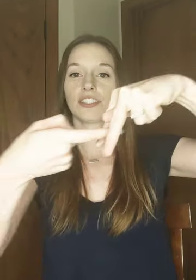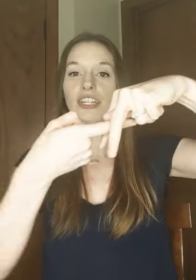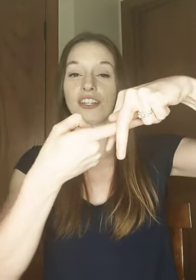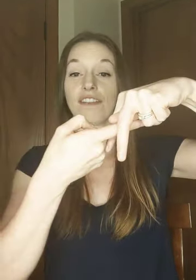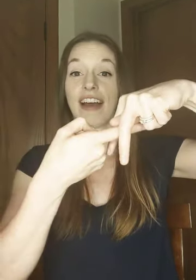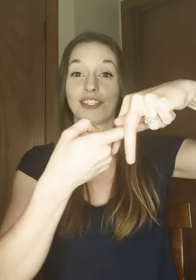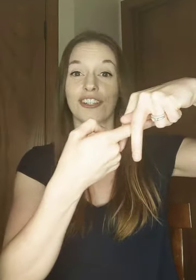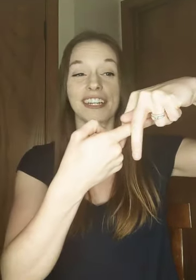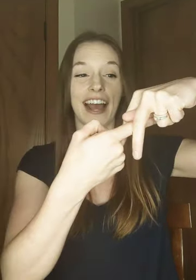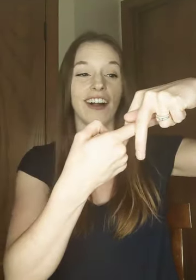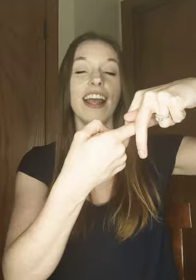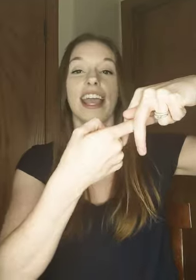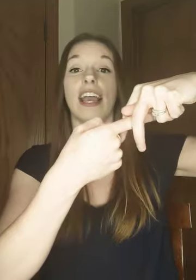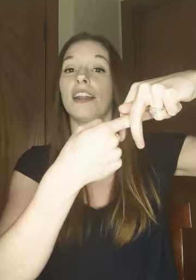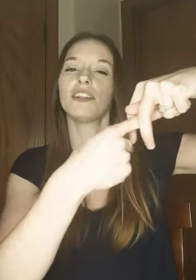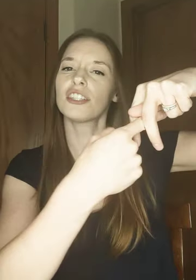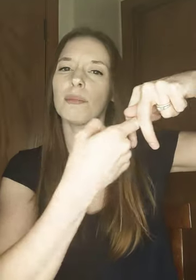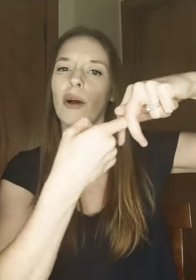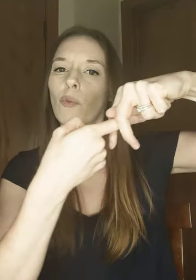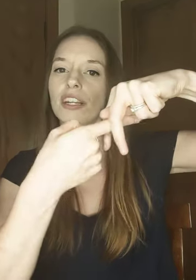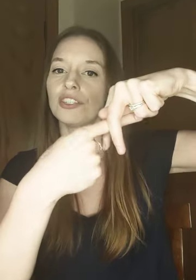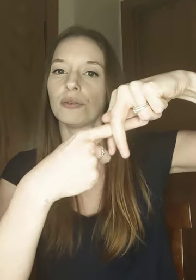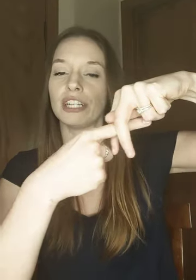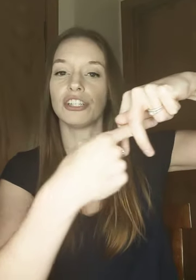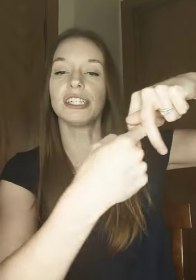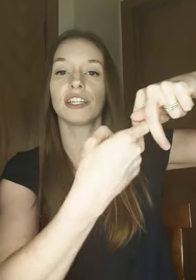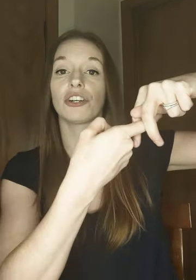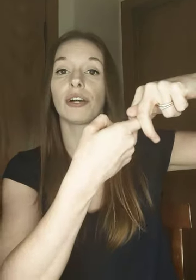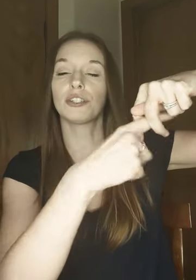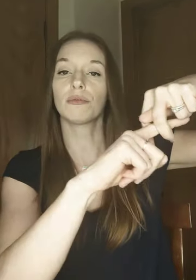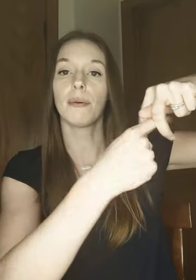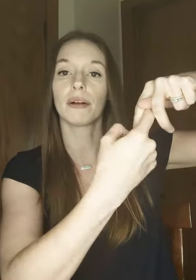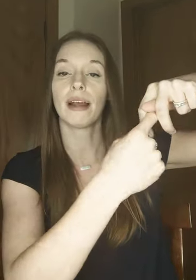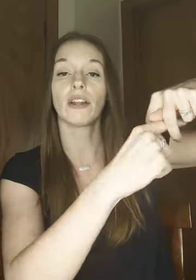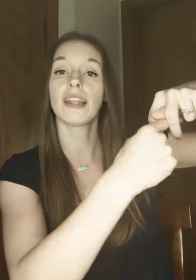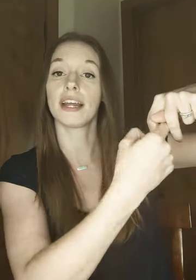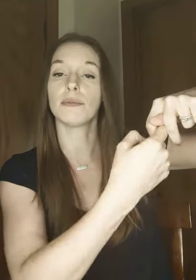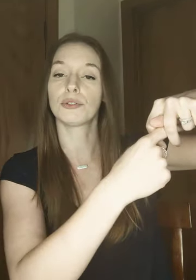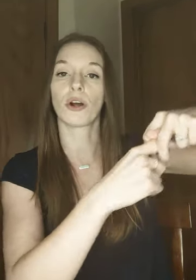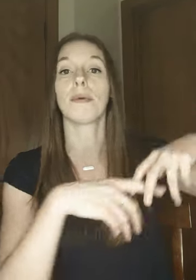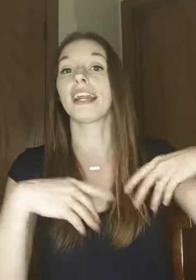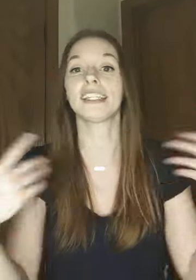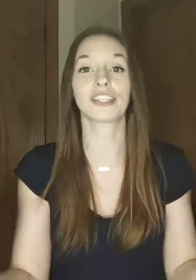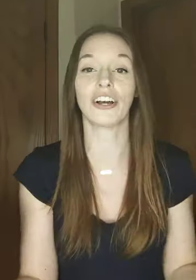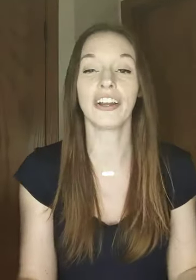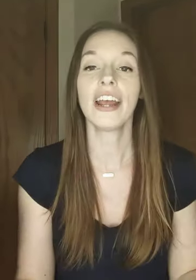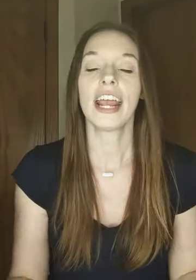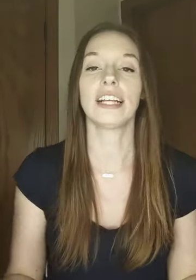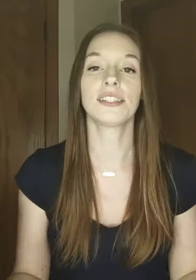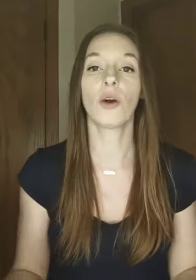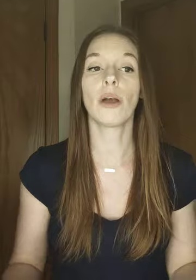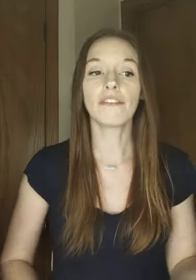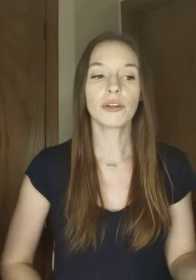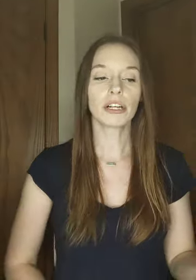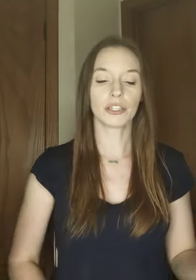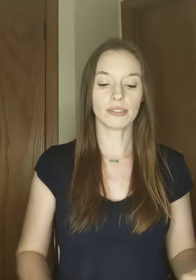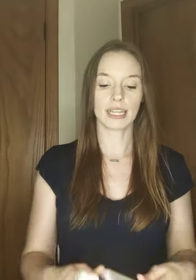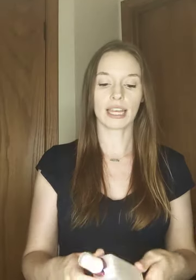insert into the vaginal canal and just about one to two inches and you're going to rub it around let it absorb and it's good and so if you're using